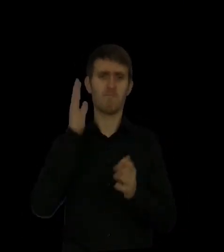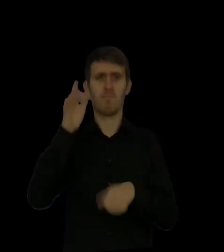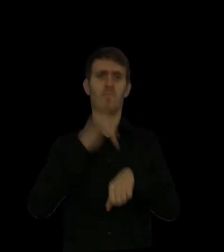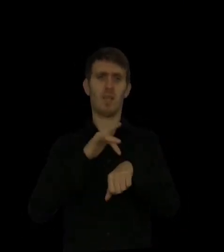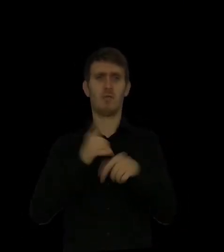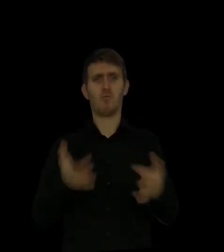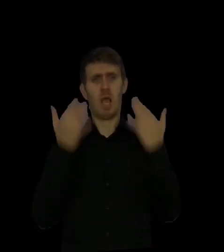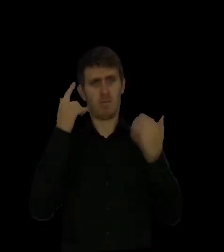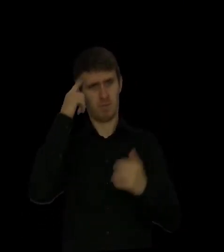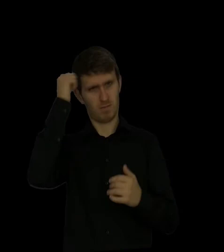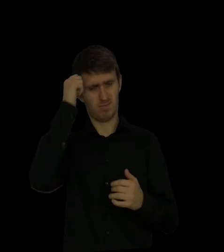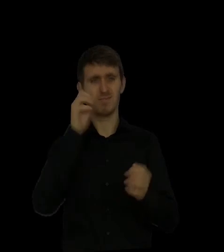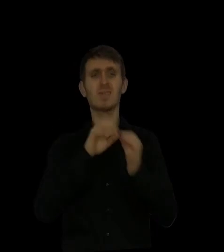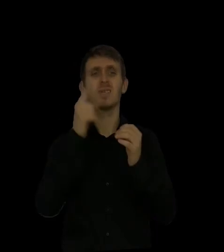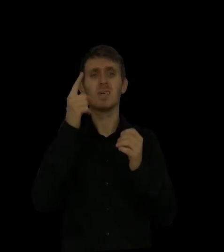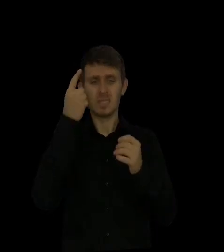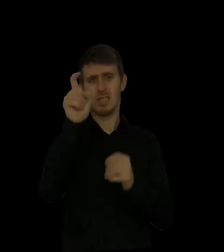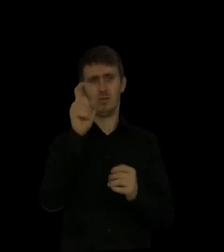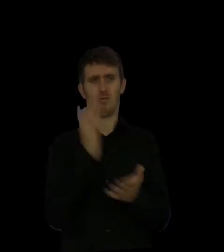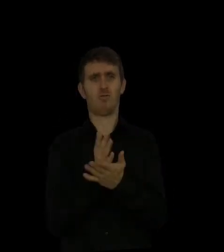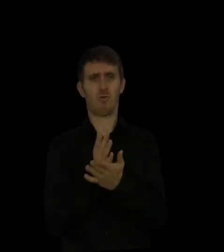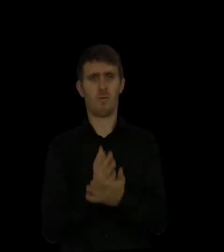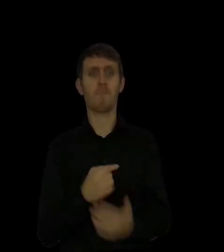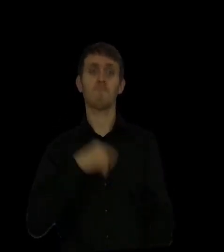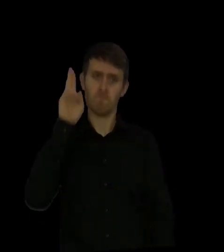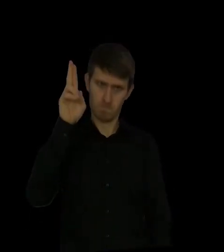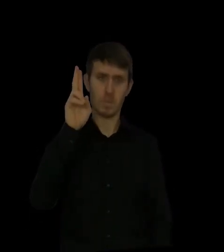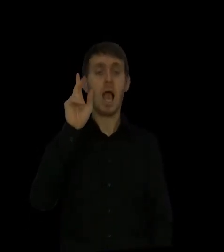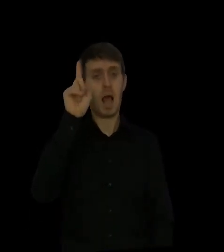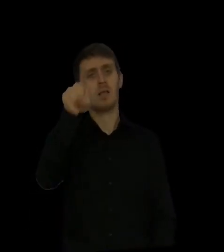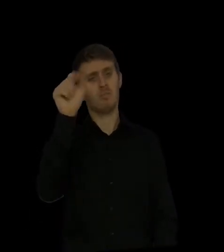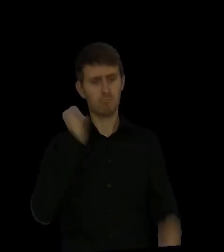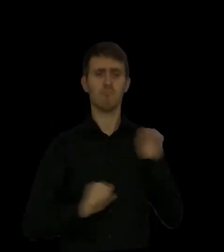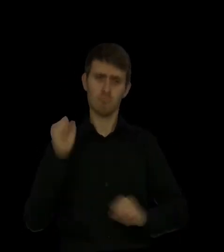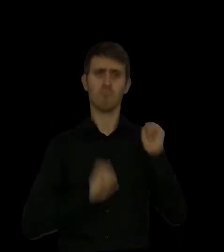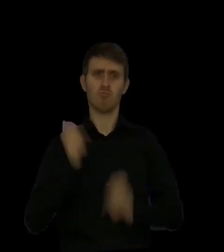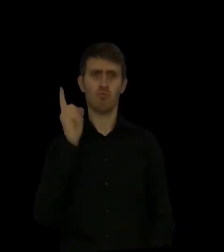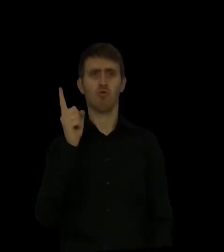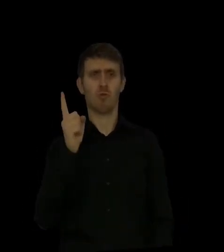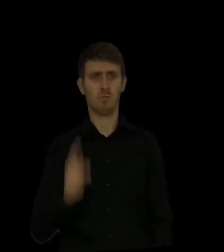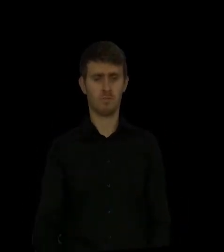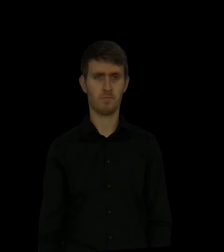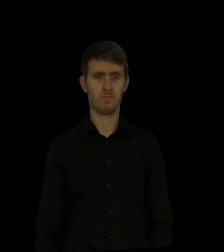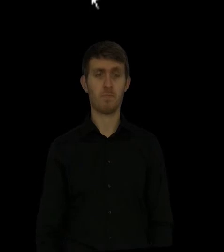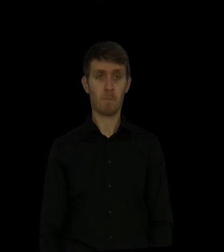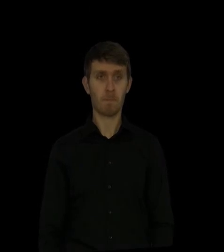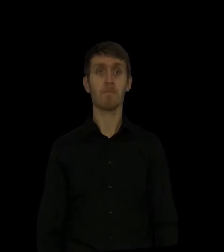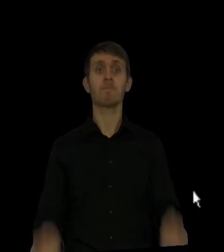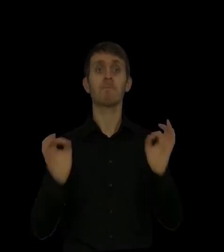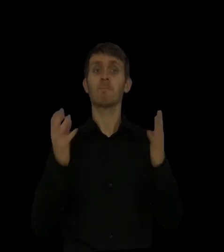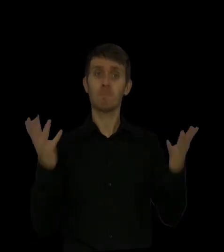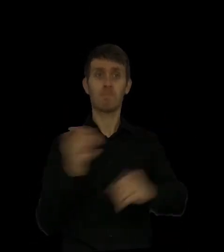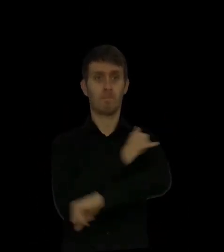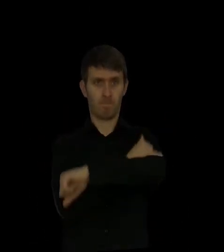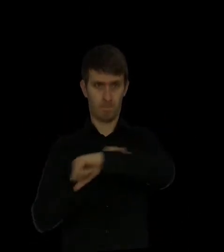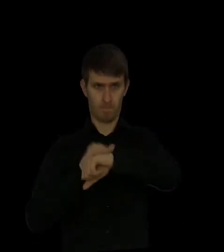practice you do, you'll hopefully memorize these, and you'll do these problems in like half a second. I promise you. You just got to keep practicing. Let's say